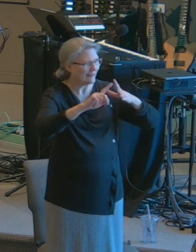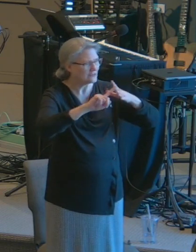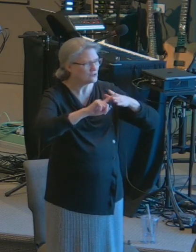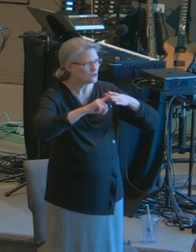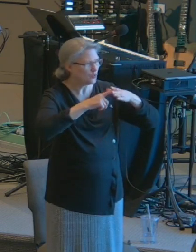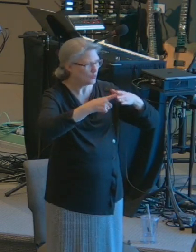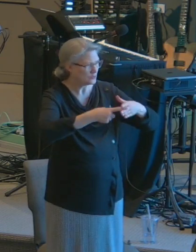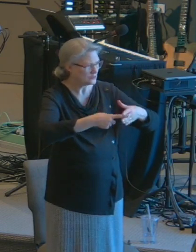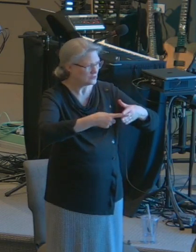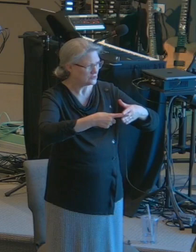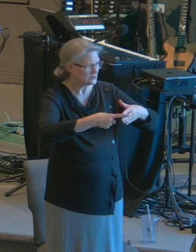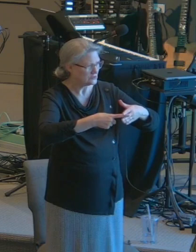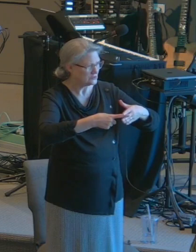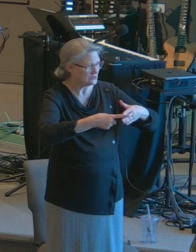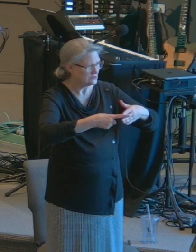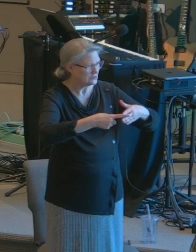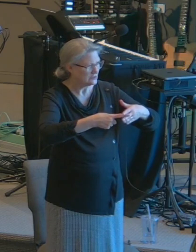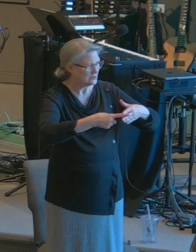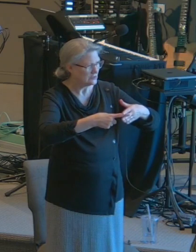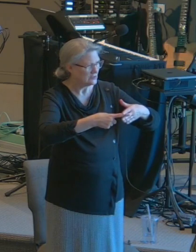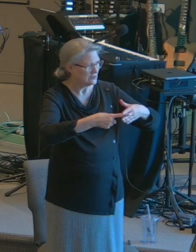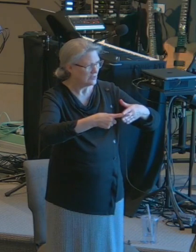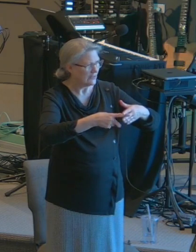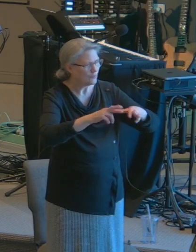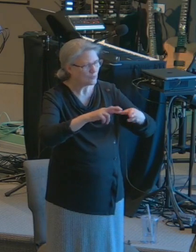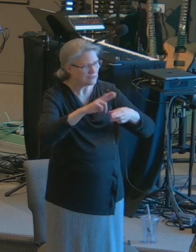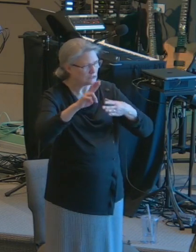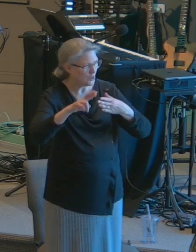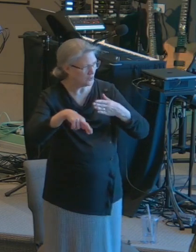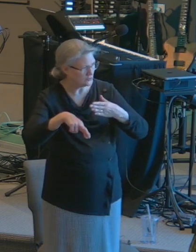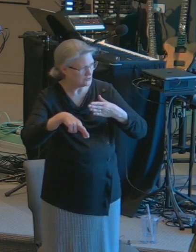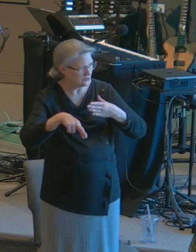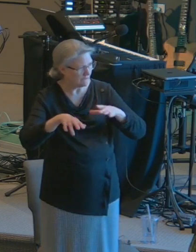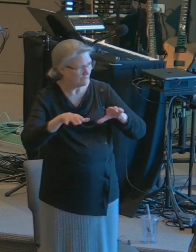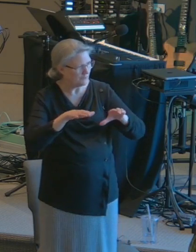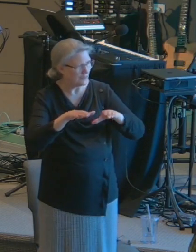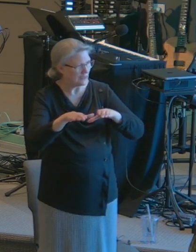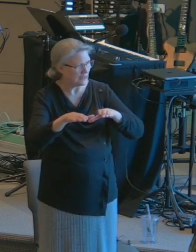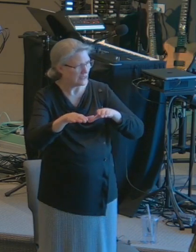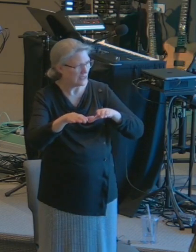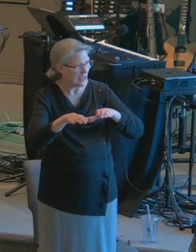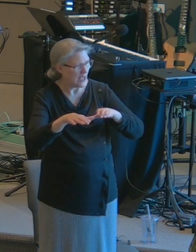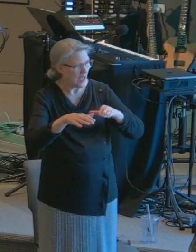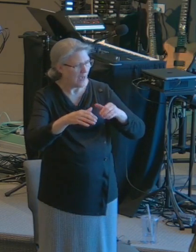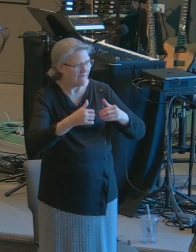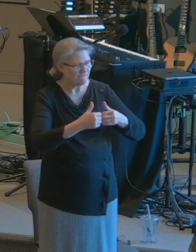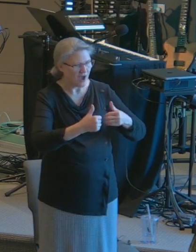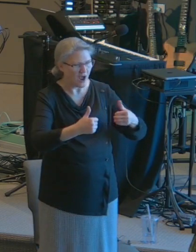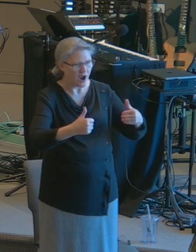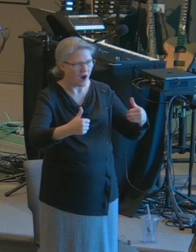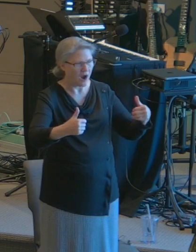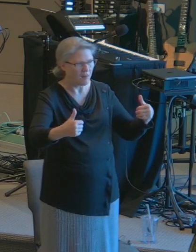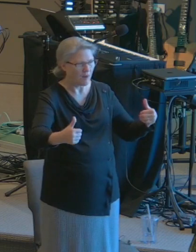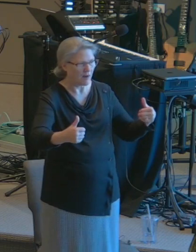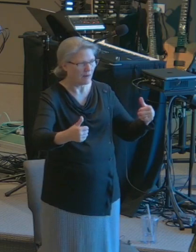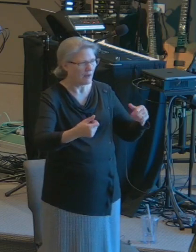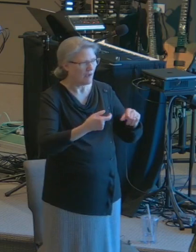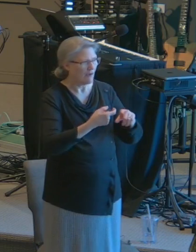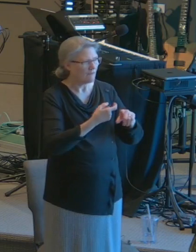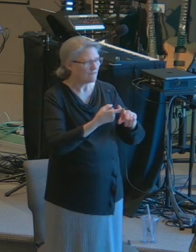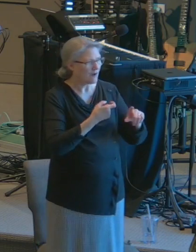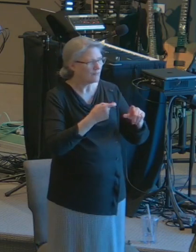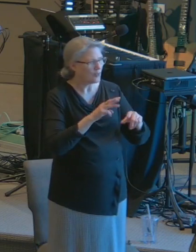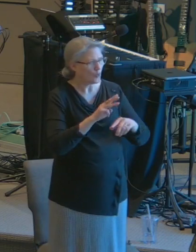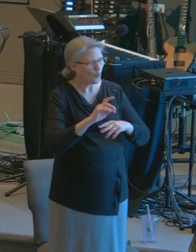and the result of being miles away from the will and the